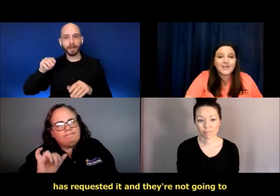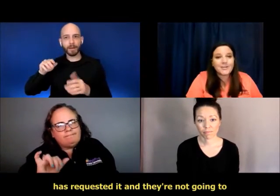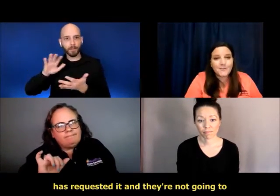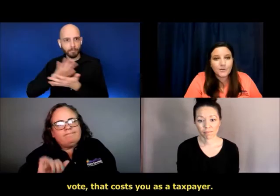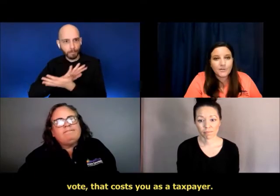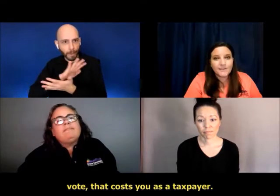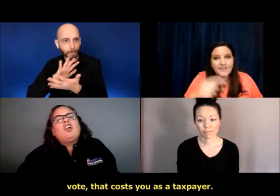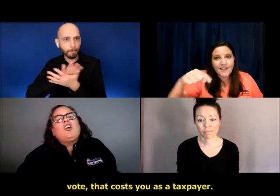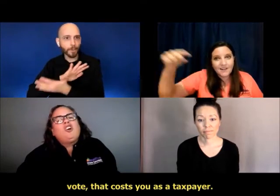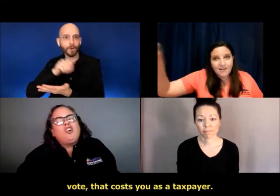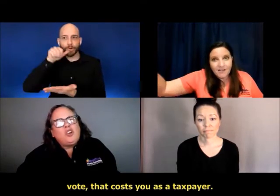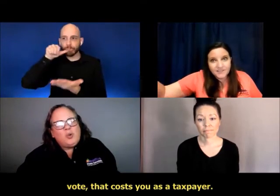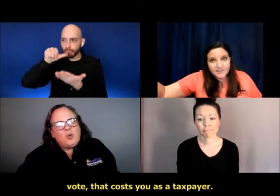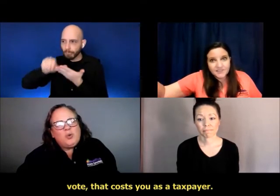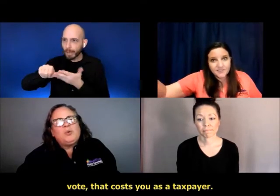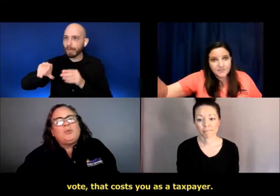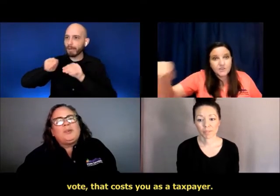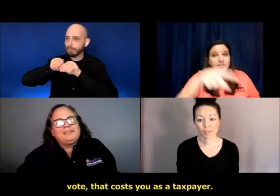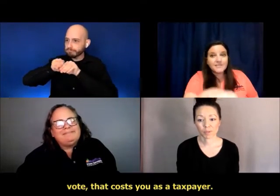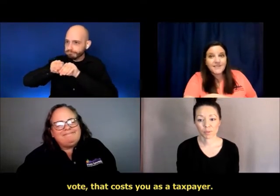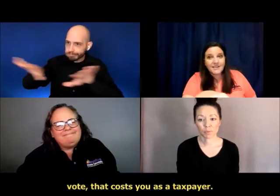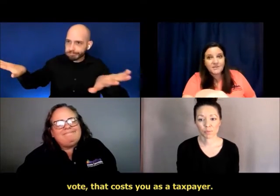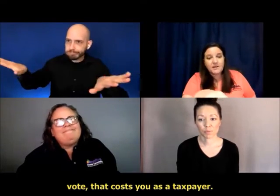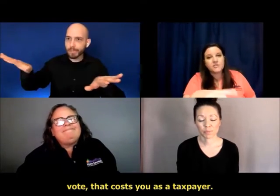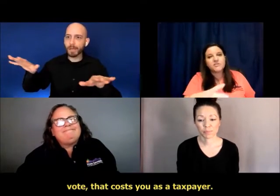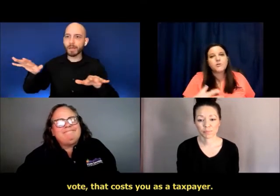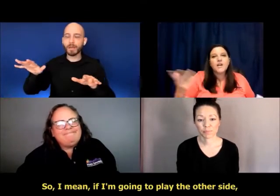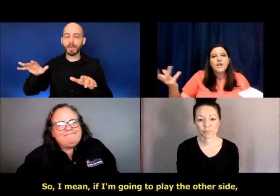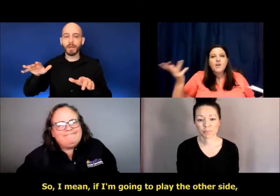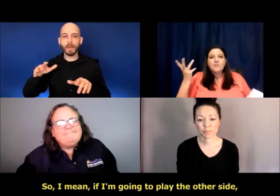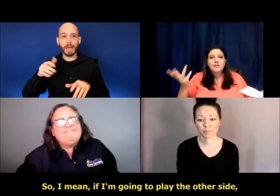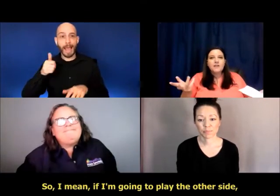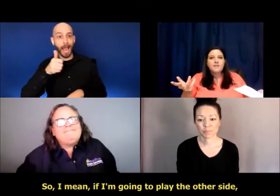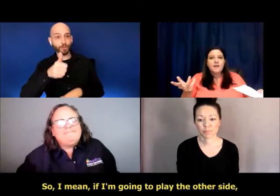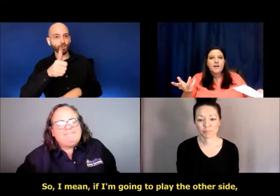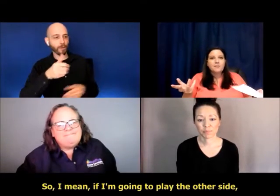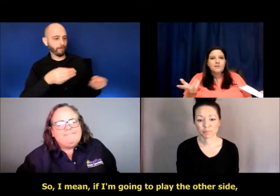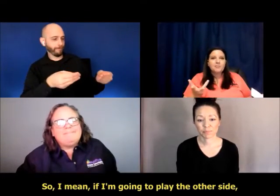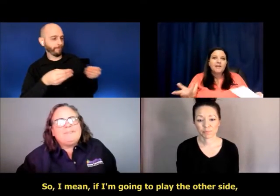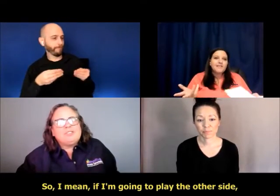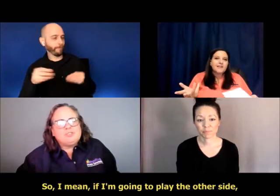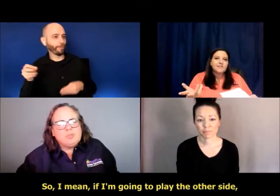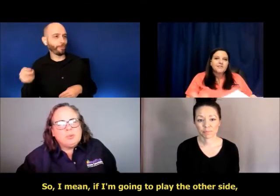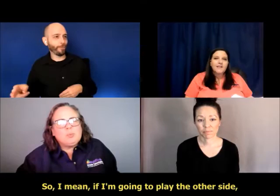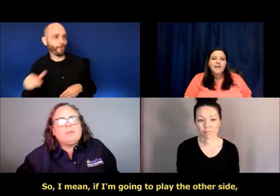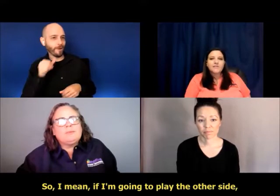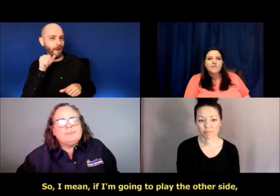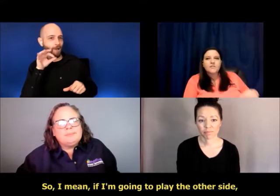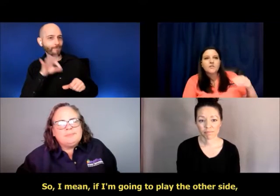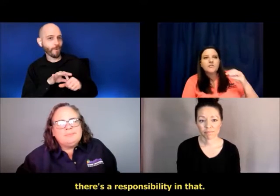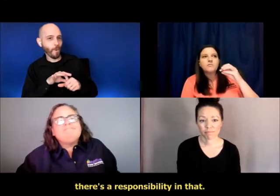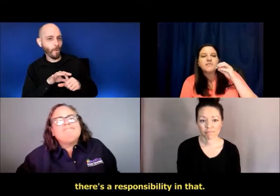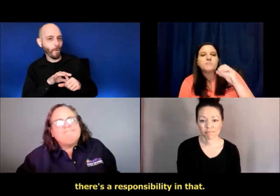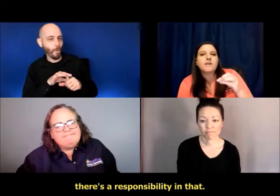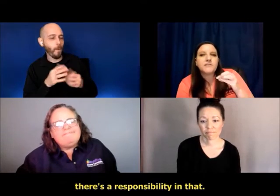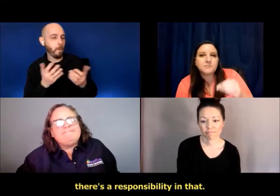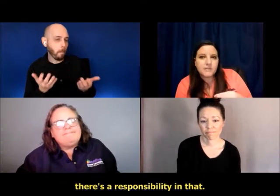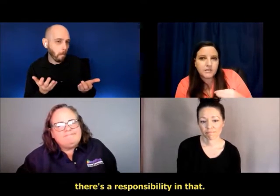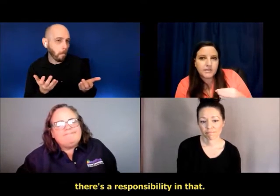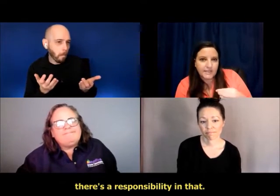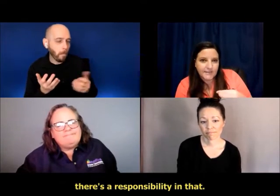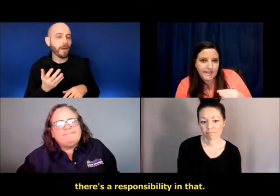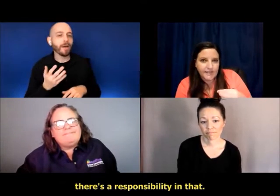and they're not going to vote it, that costs you as a taxpayer. So, I mean, if I'm going to play the other side, there's a